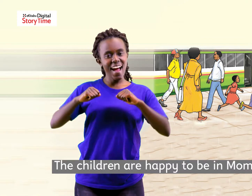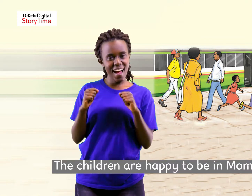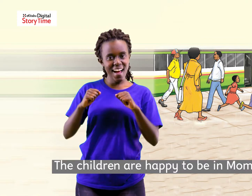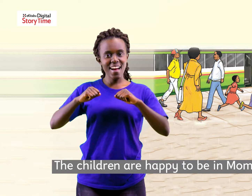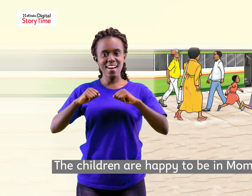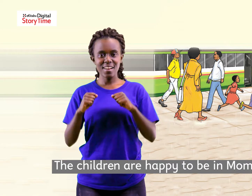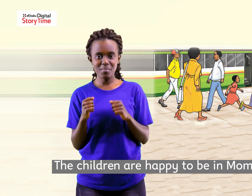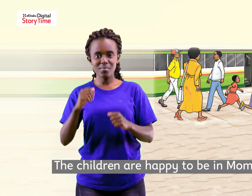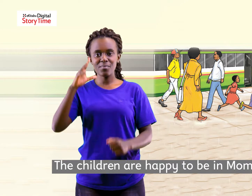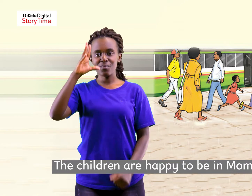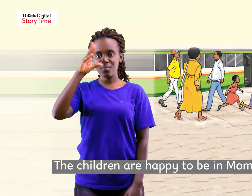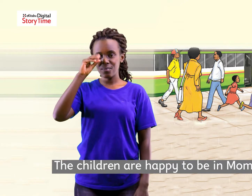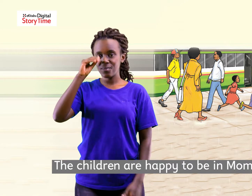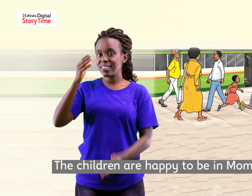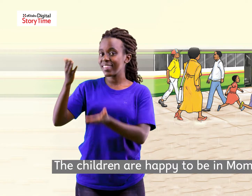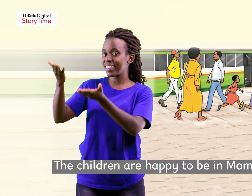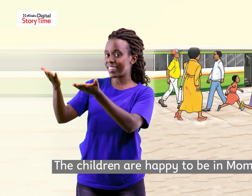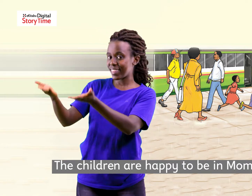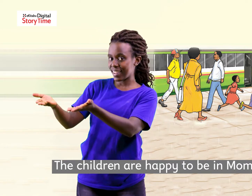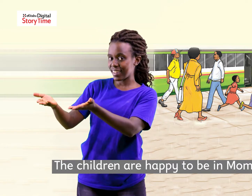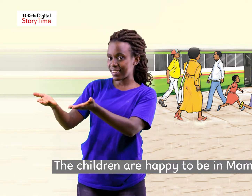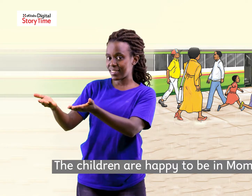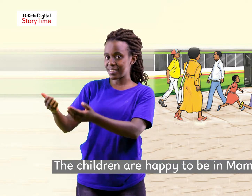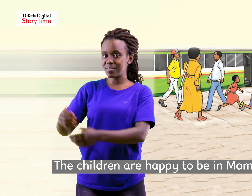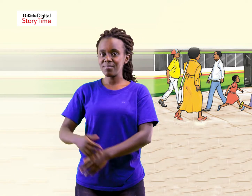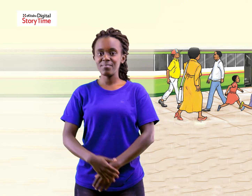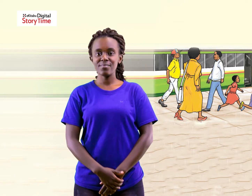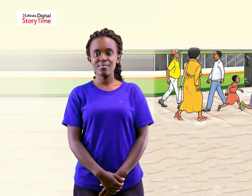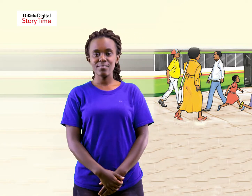The children are happy to be in Mombasa.